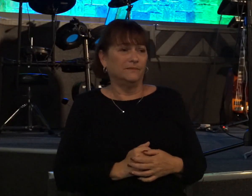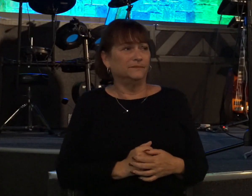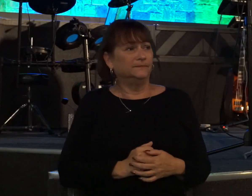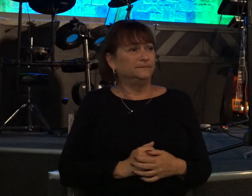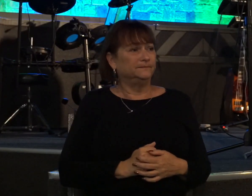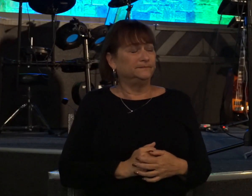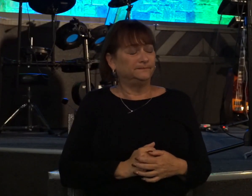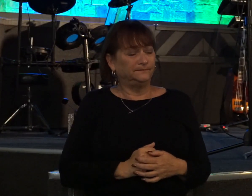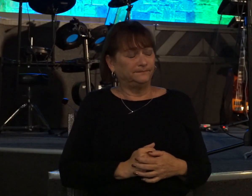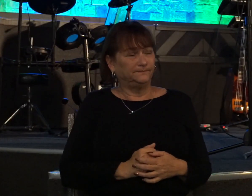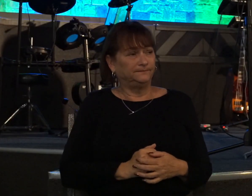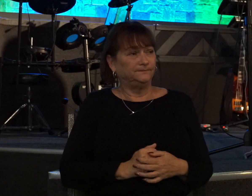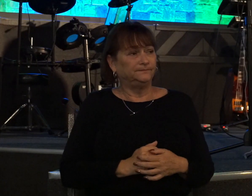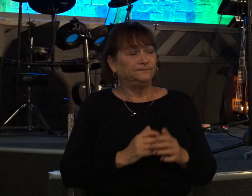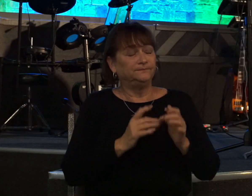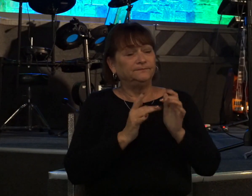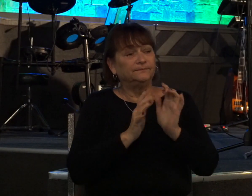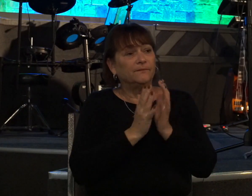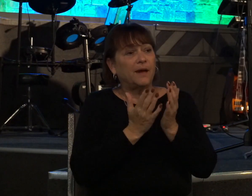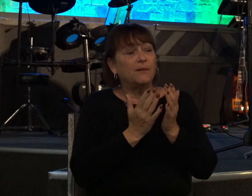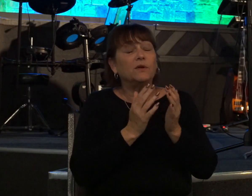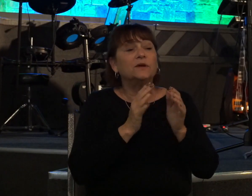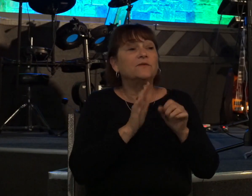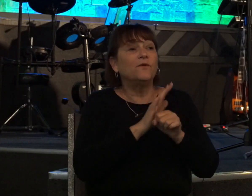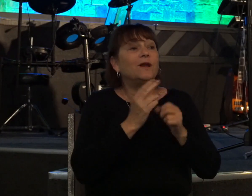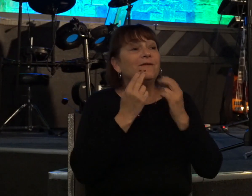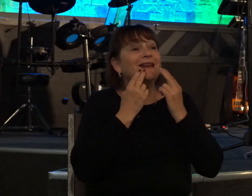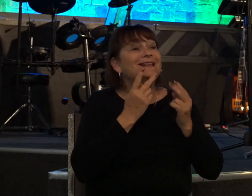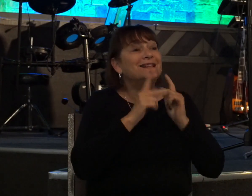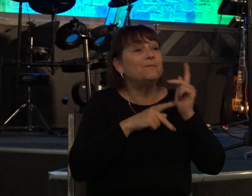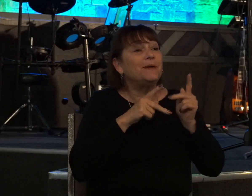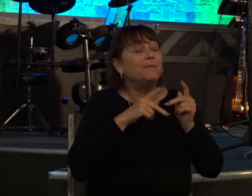you know the bible's full of innocent people paying the consequences of sins